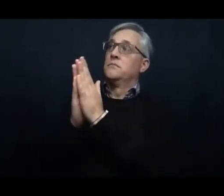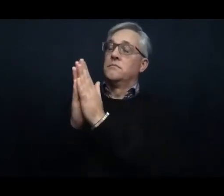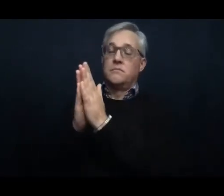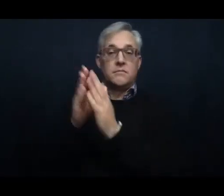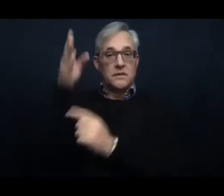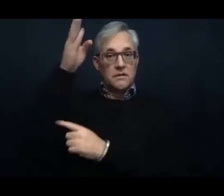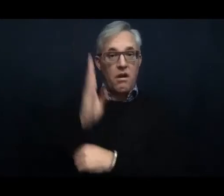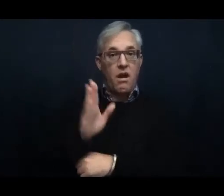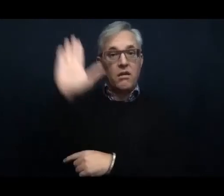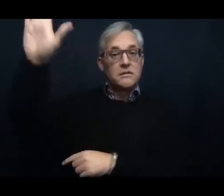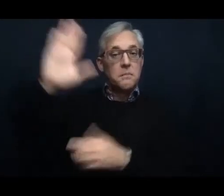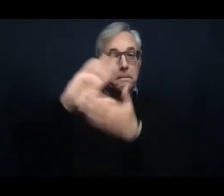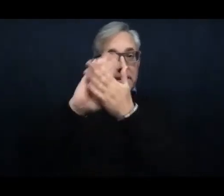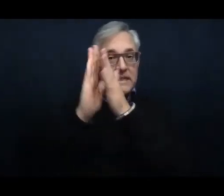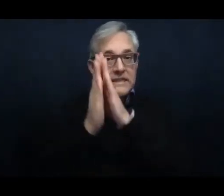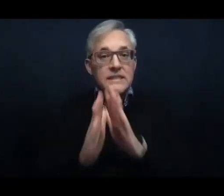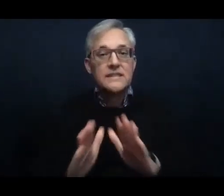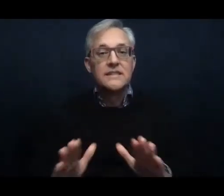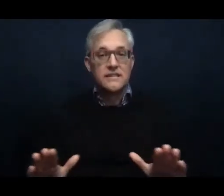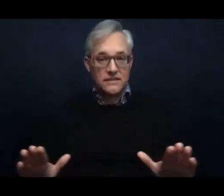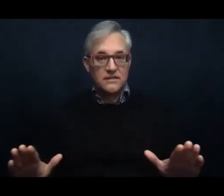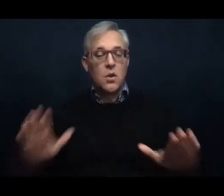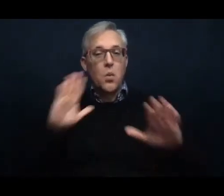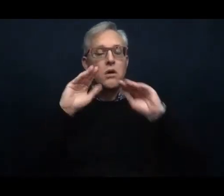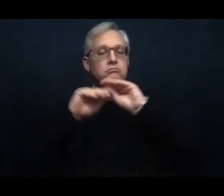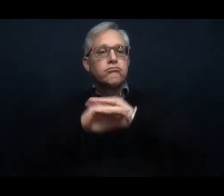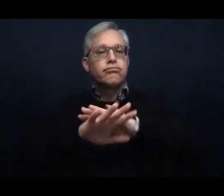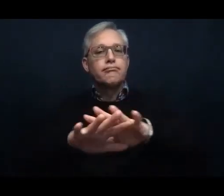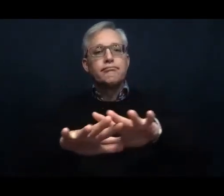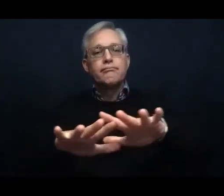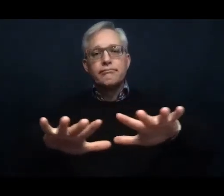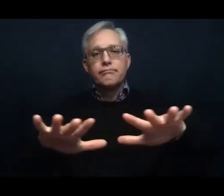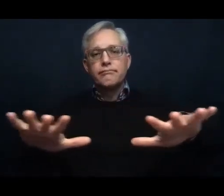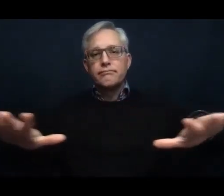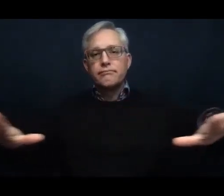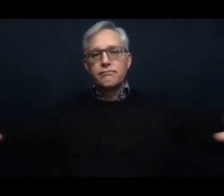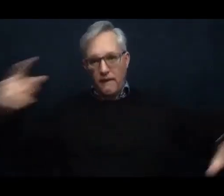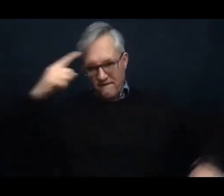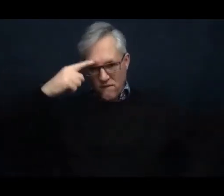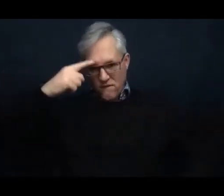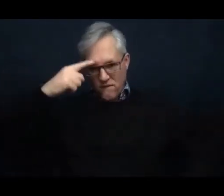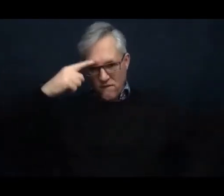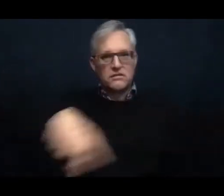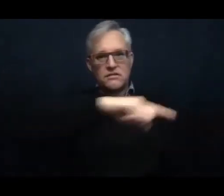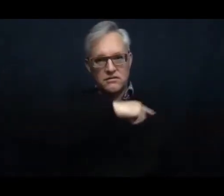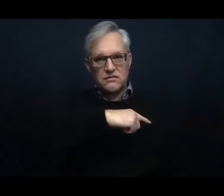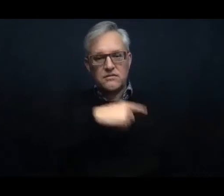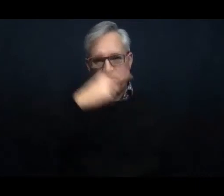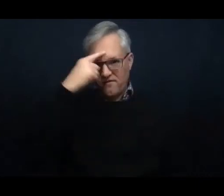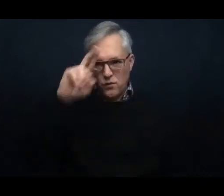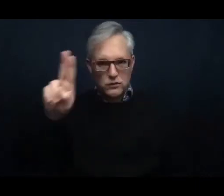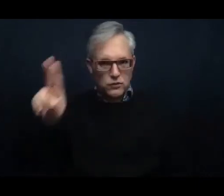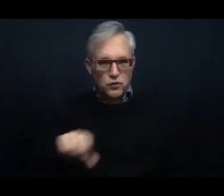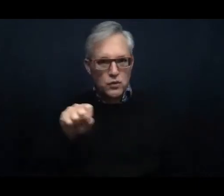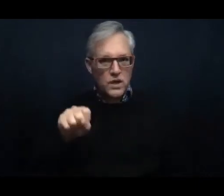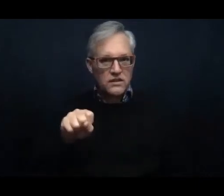will be present for us, for our country, for our leaders,